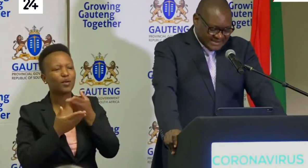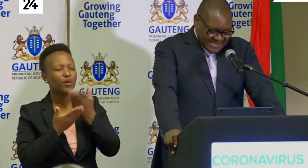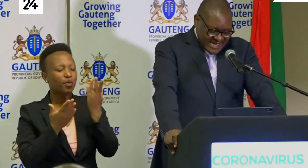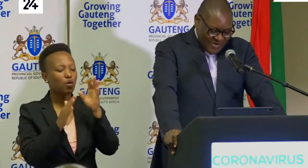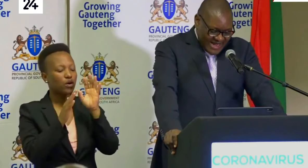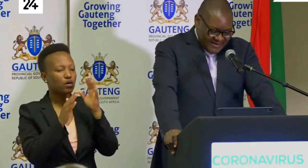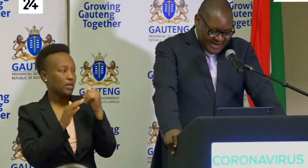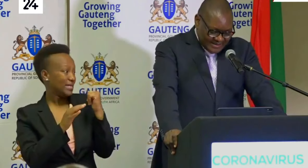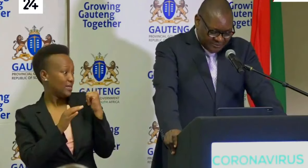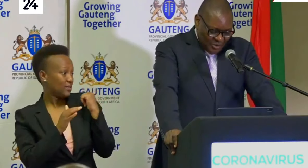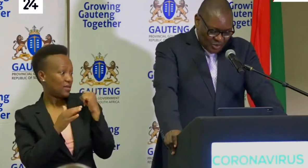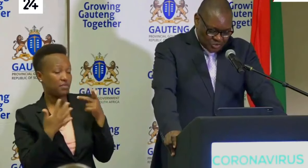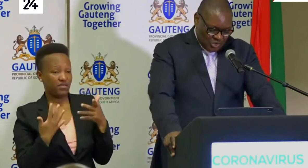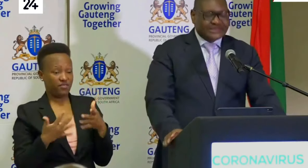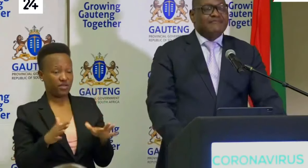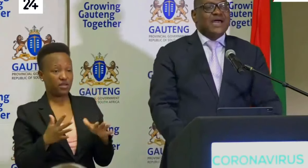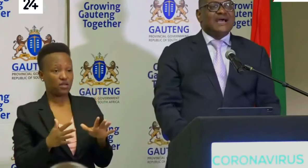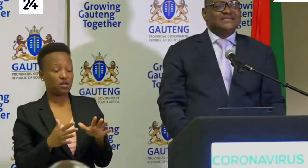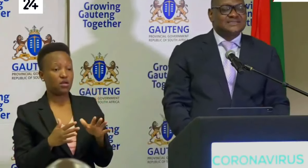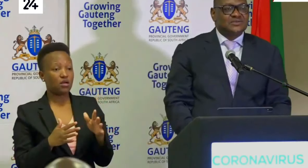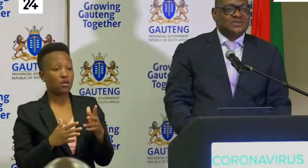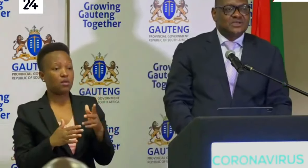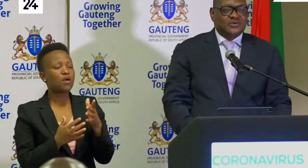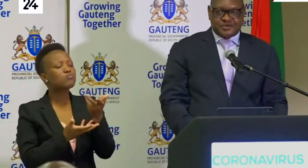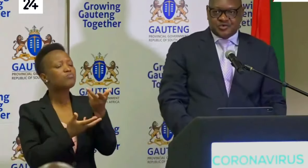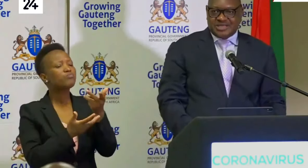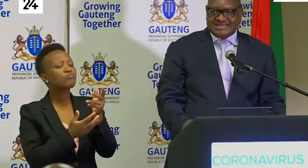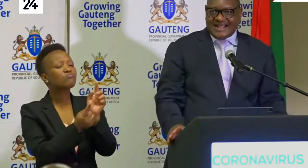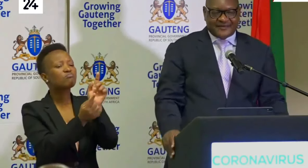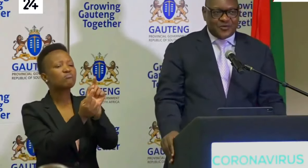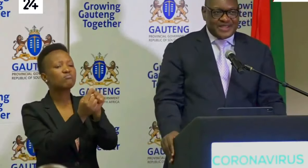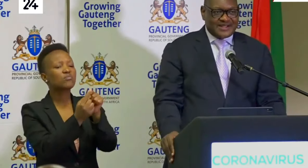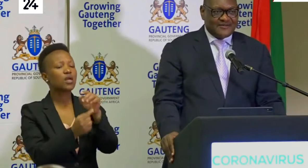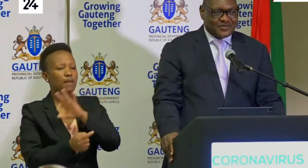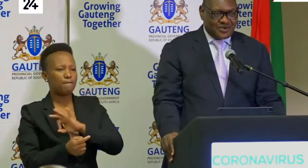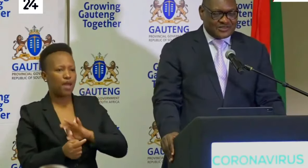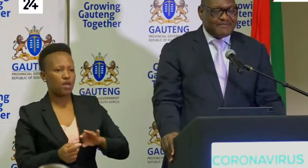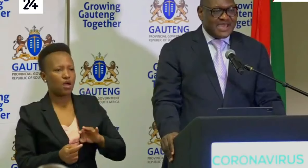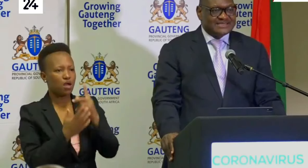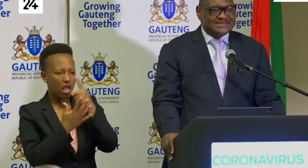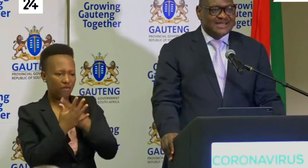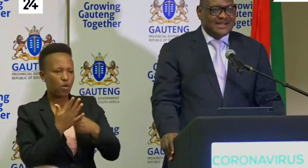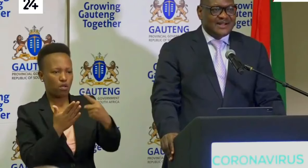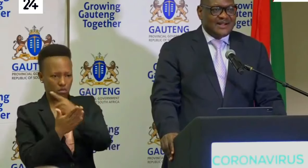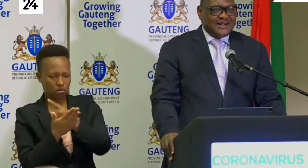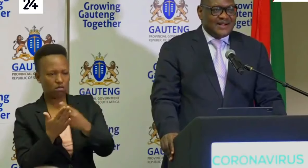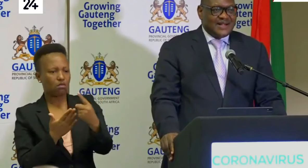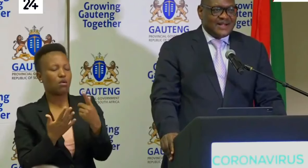Yesterday when I spoke to all the mayors, we do that every week with all the mayors,